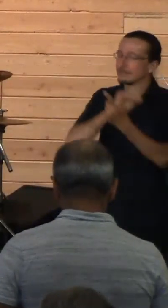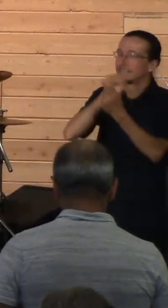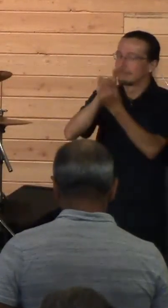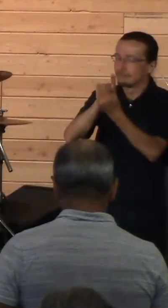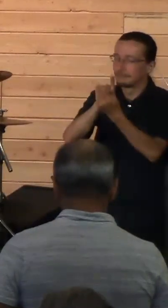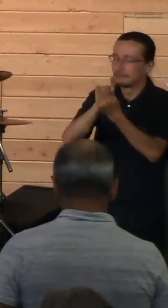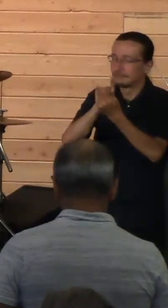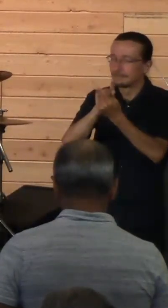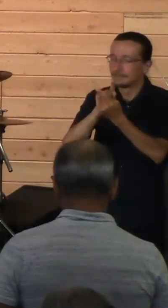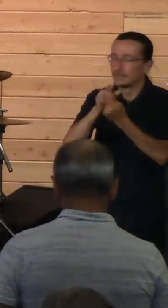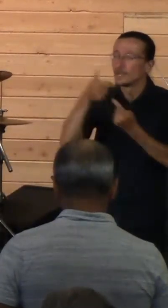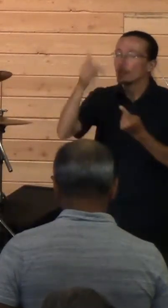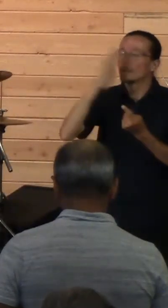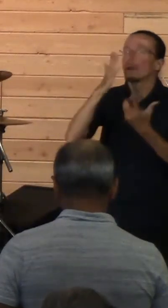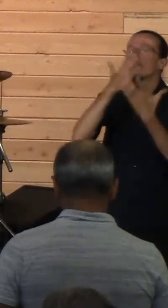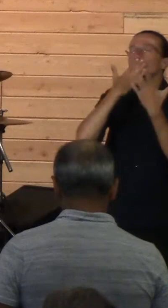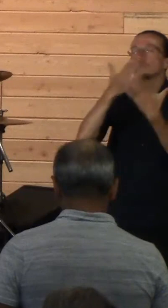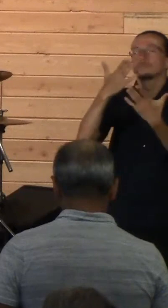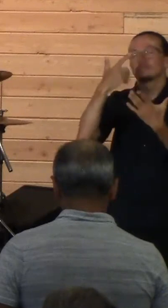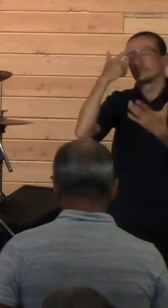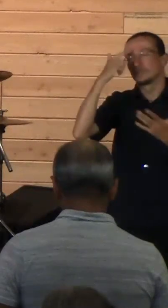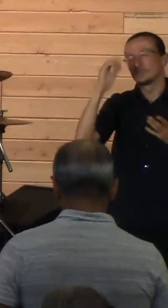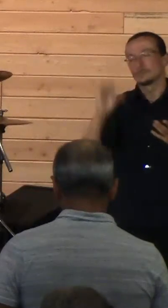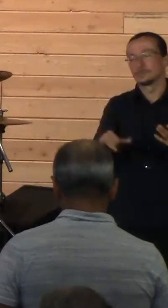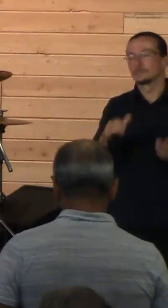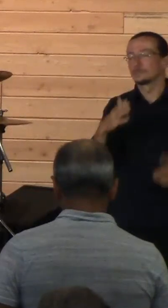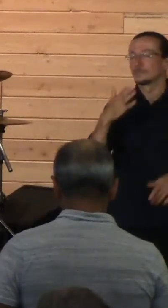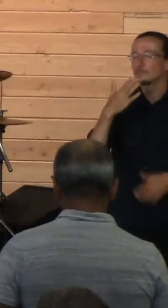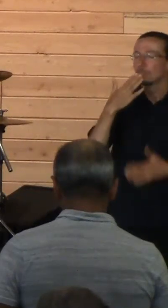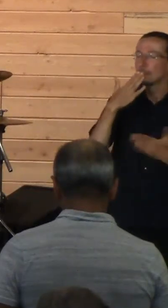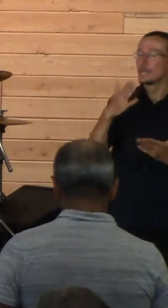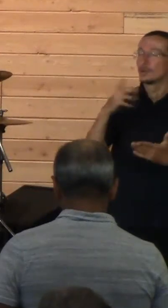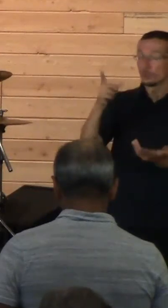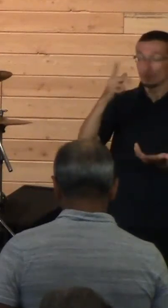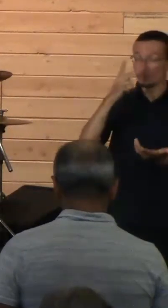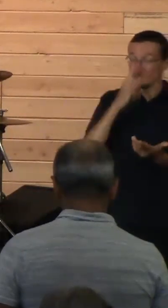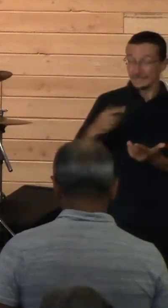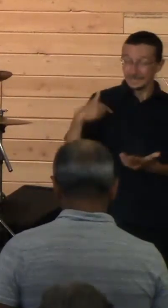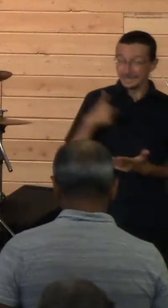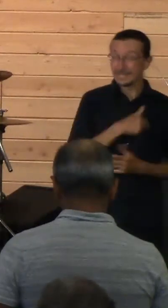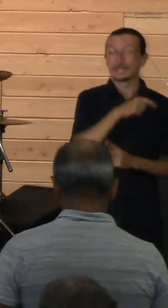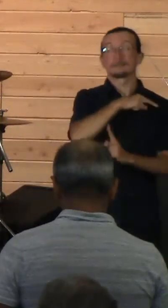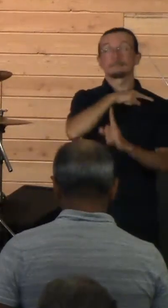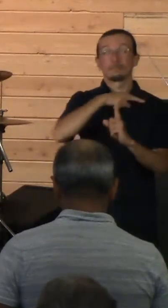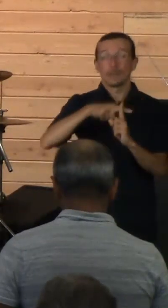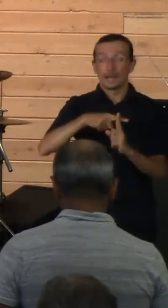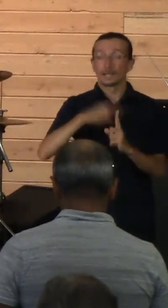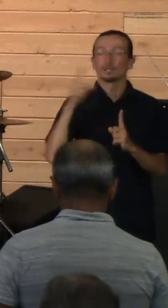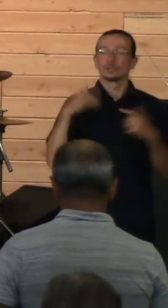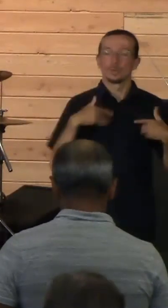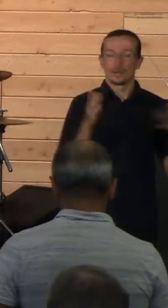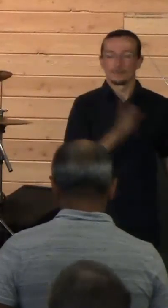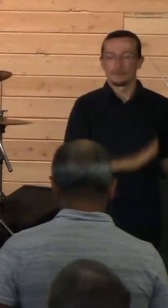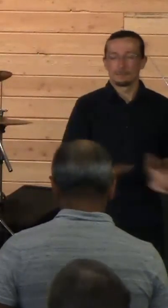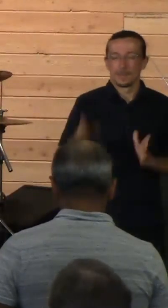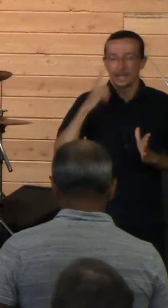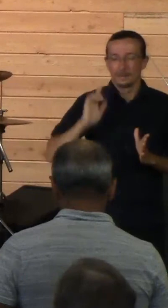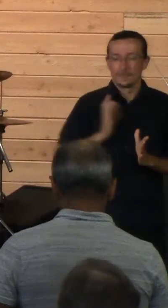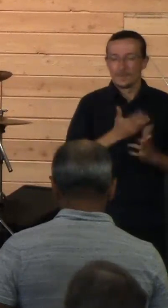God, we thank you for that. God, thank you that you not only see us, but that you have a plan for our healing.